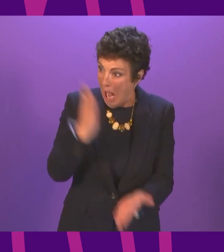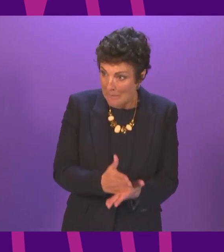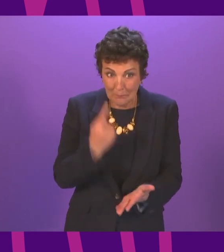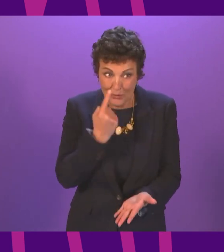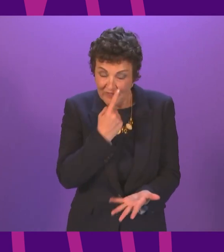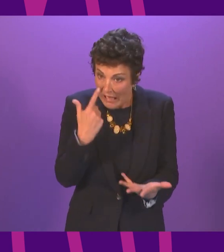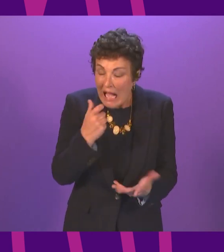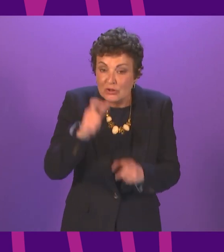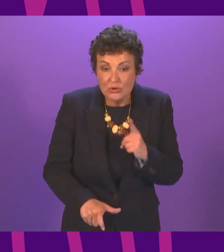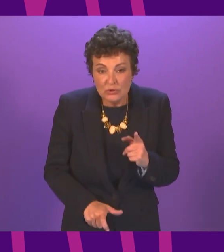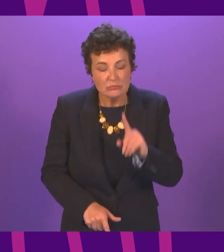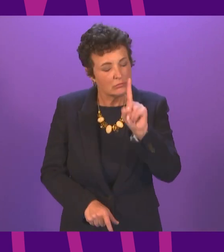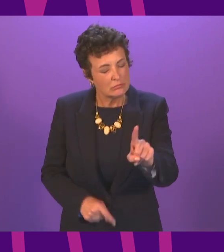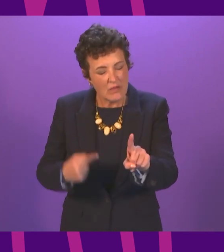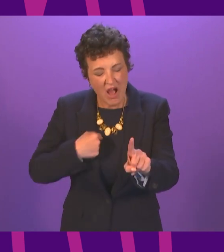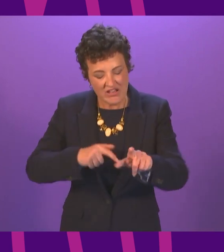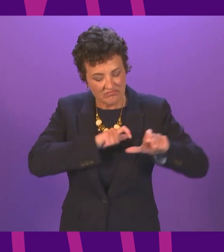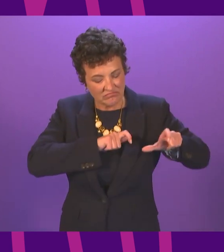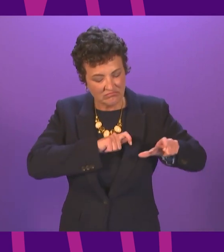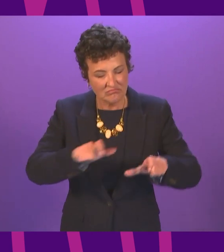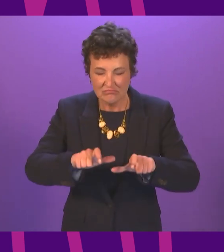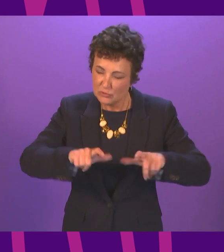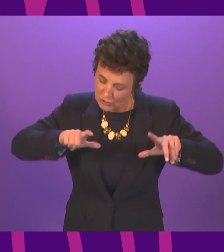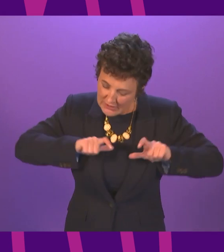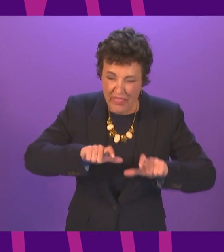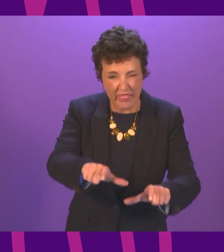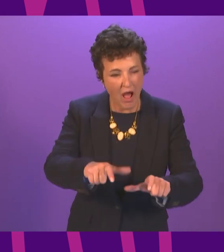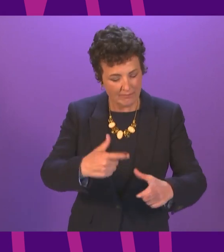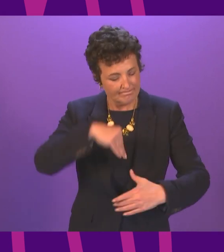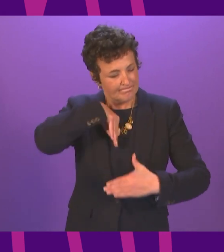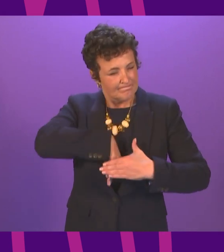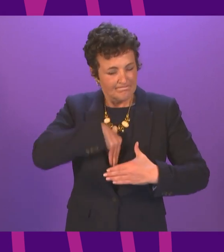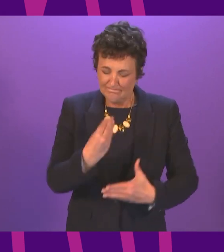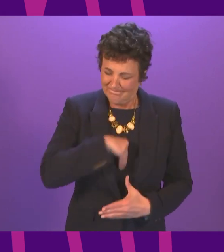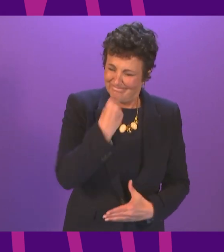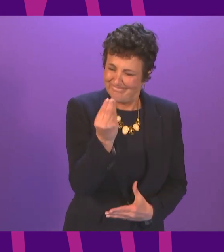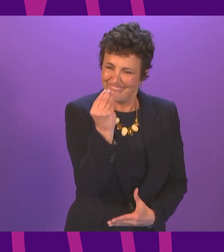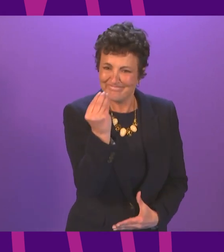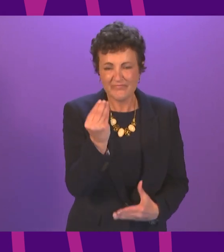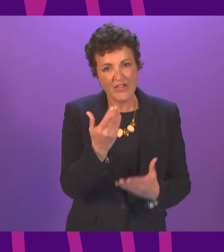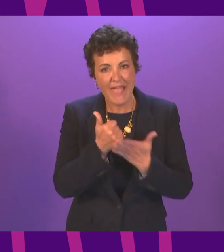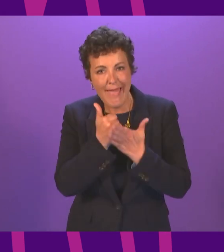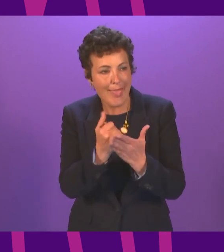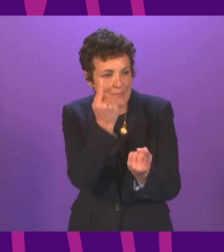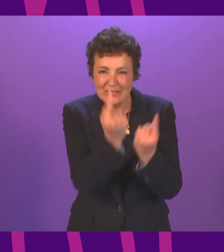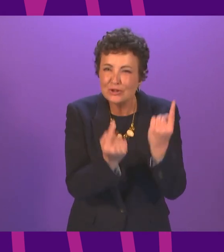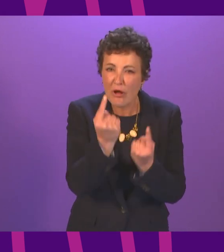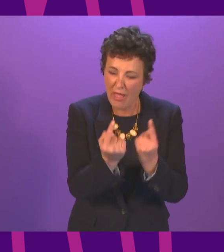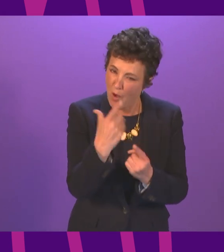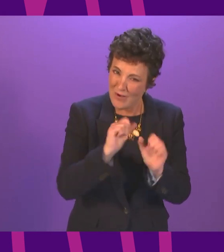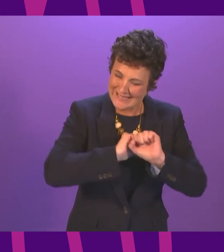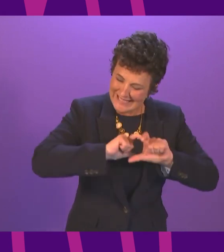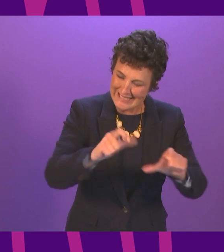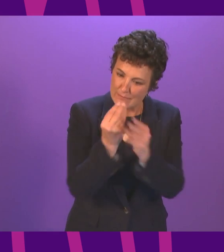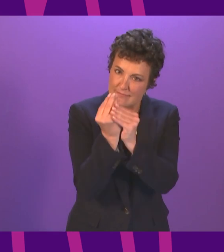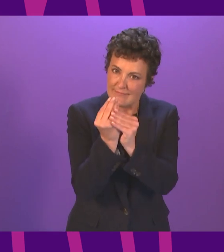determined to harness the spirit of solidarity, collaboration and innovation that was so evident during the toughest periods of the pandemic